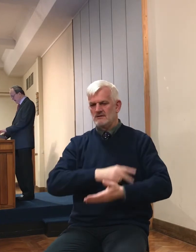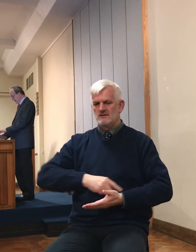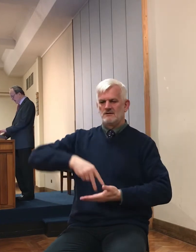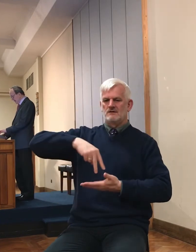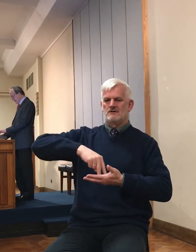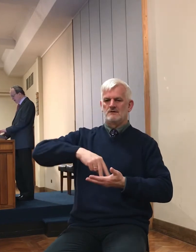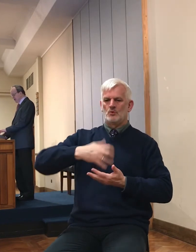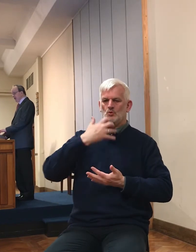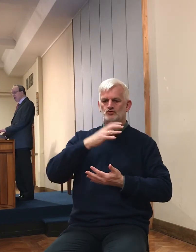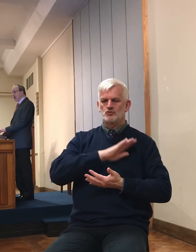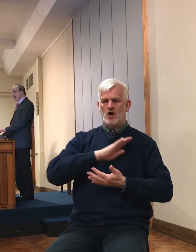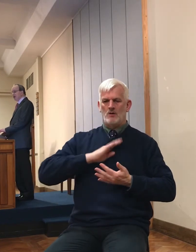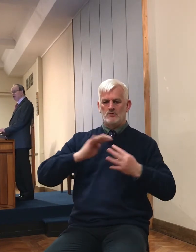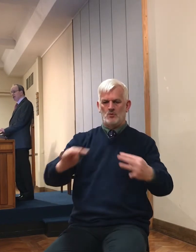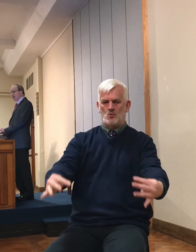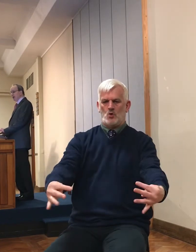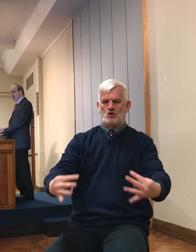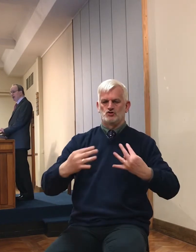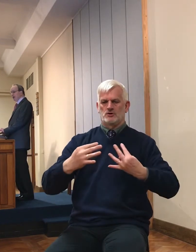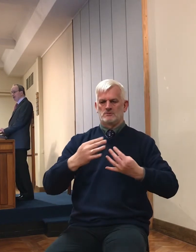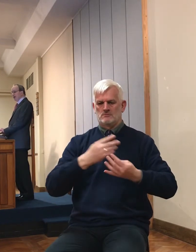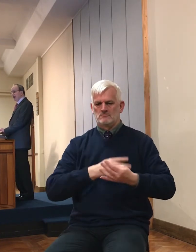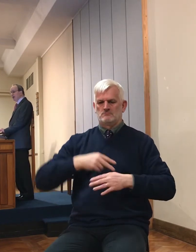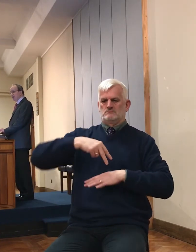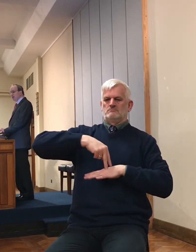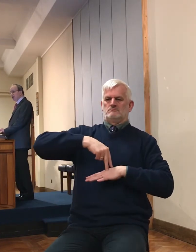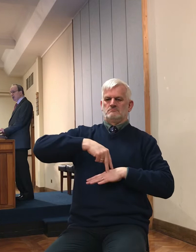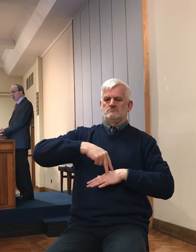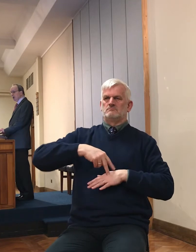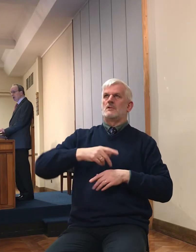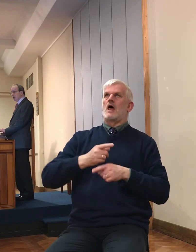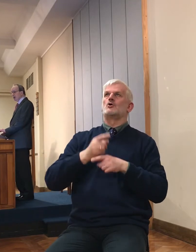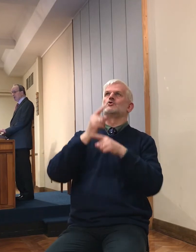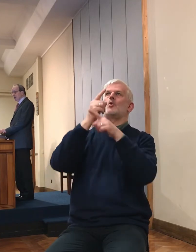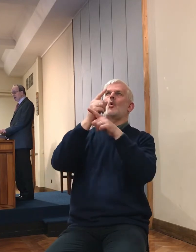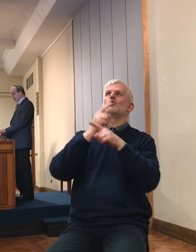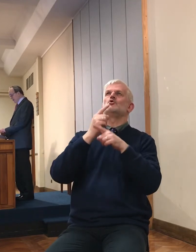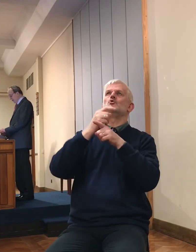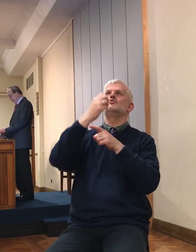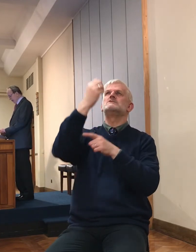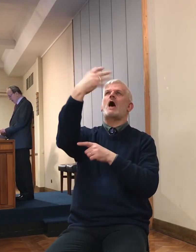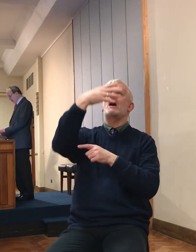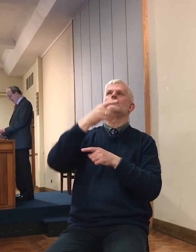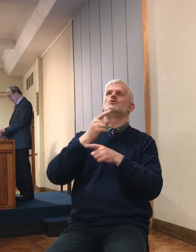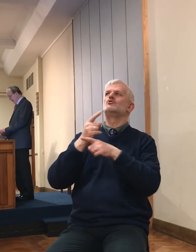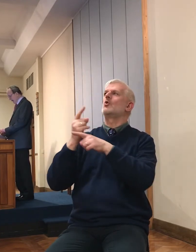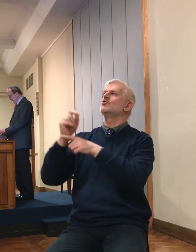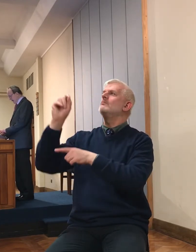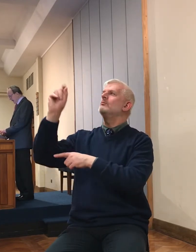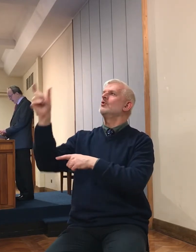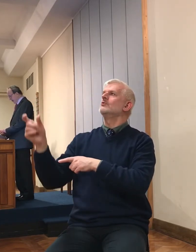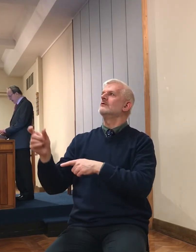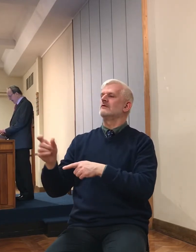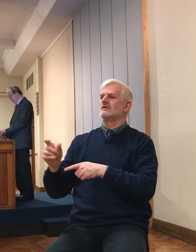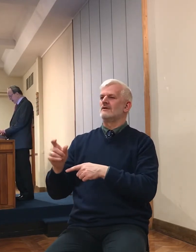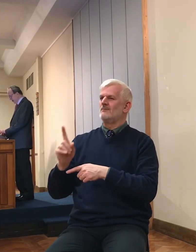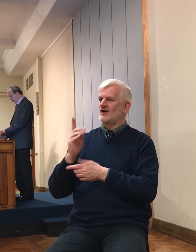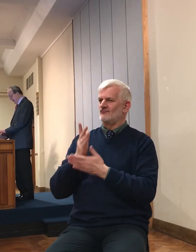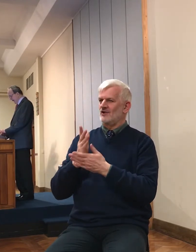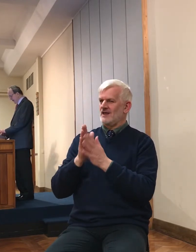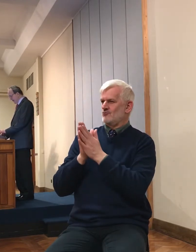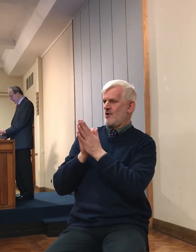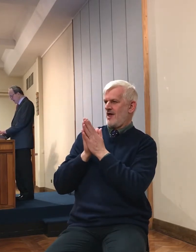Israel, as though he is addressing the sun and the moon, but it's obviously a prayer, and everybody